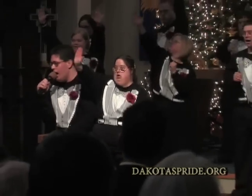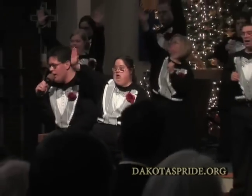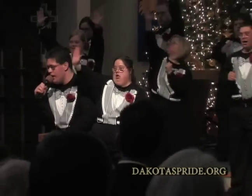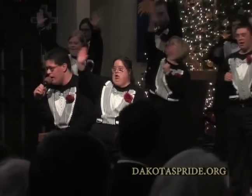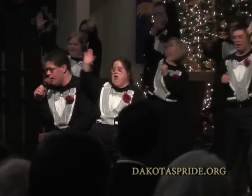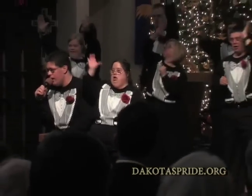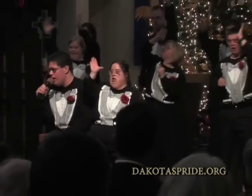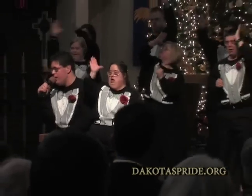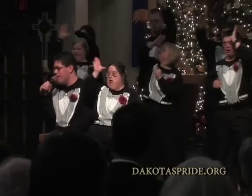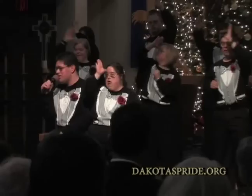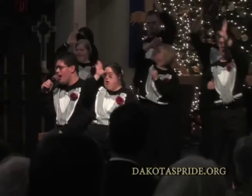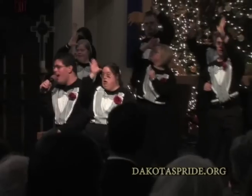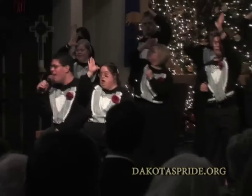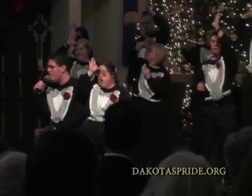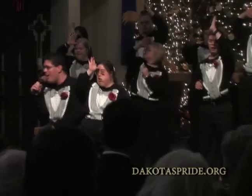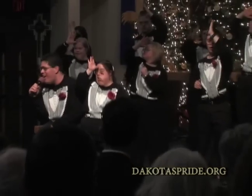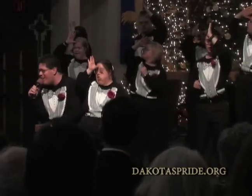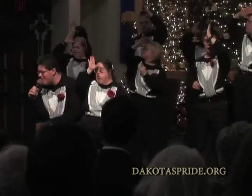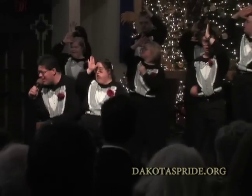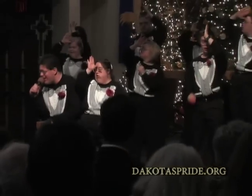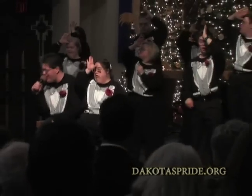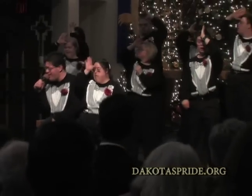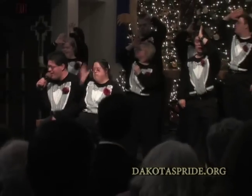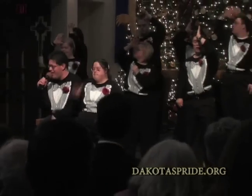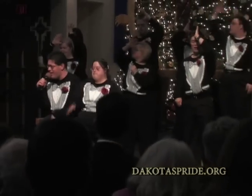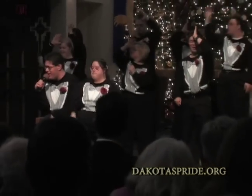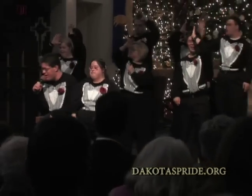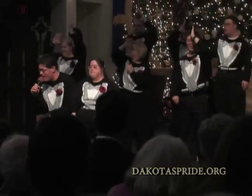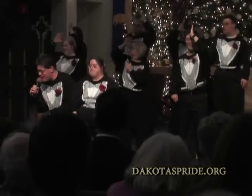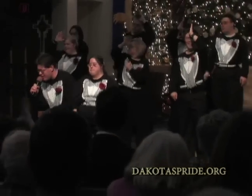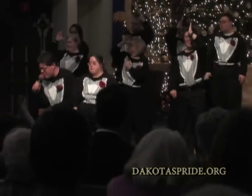is our Father,